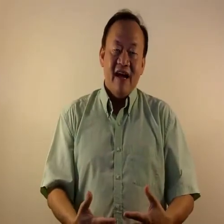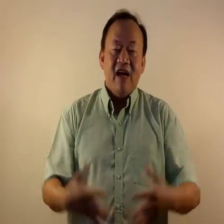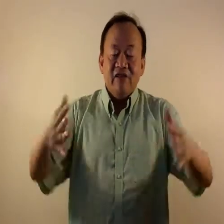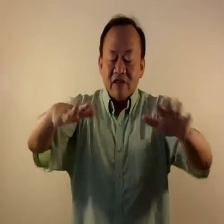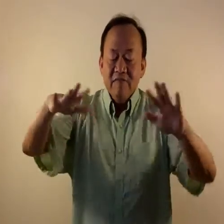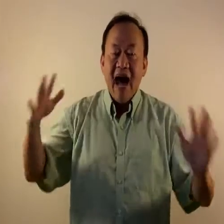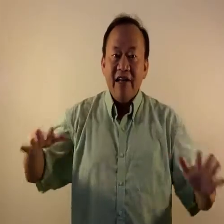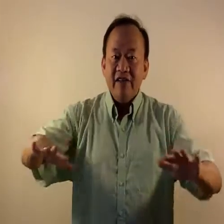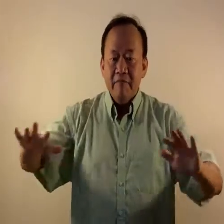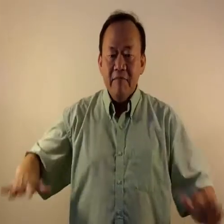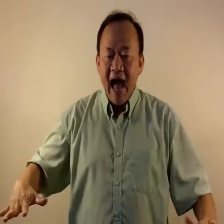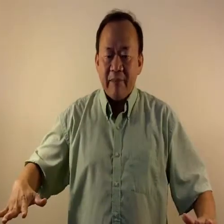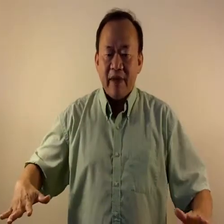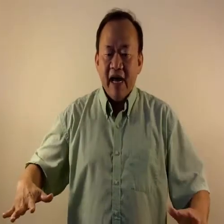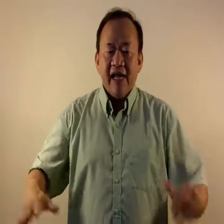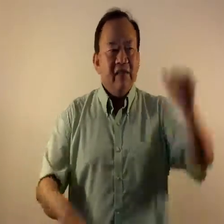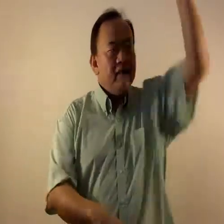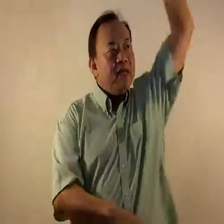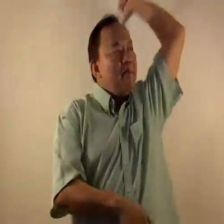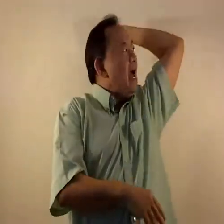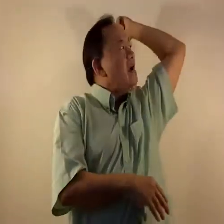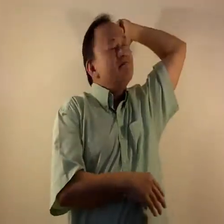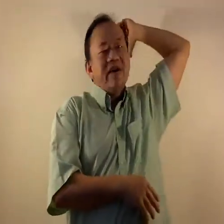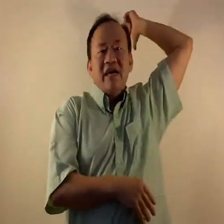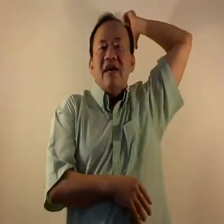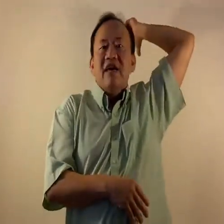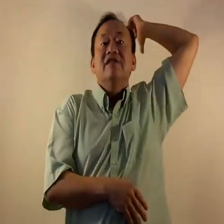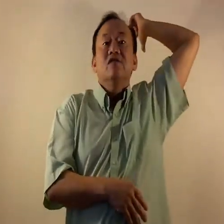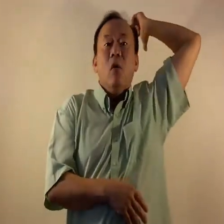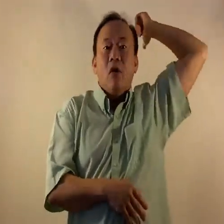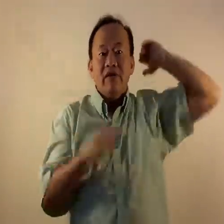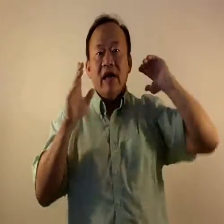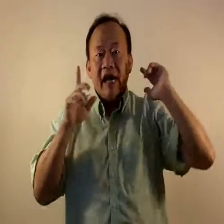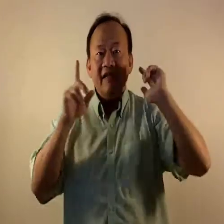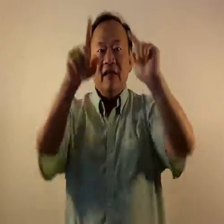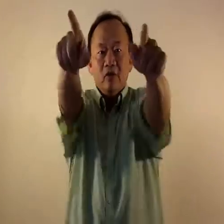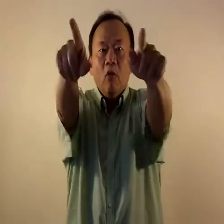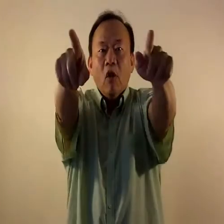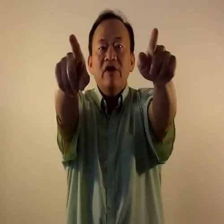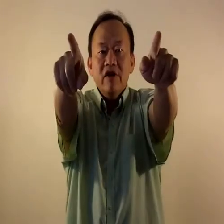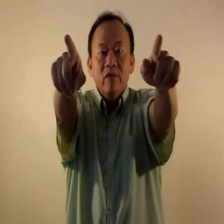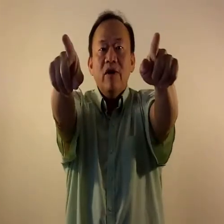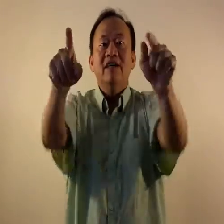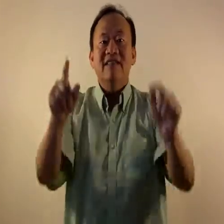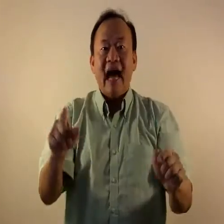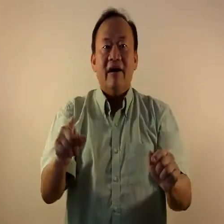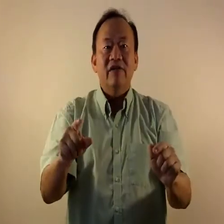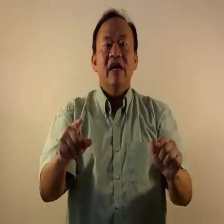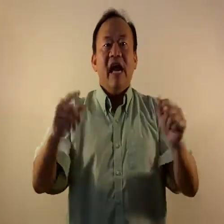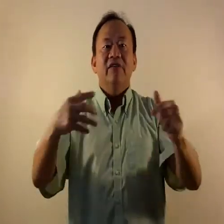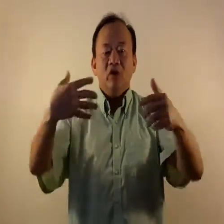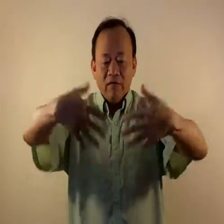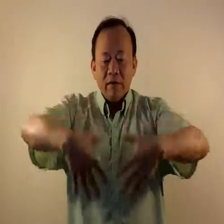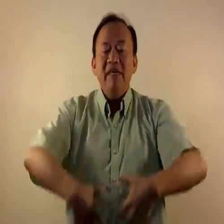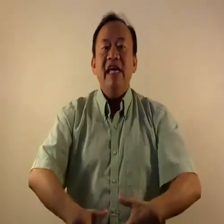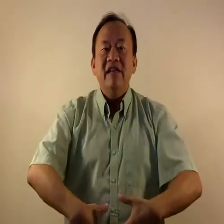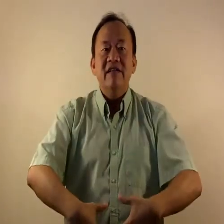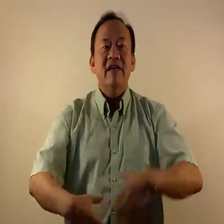Just imagine a map. And the back of me is north and toward you is south. And so from Eden,